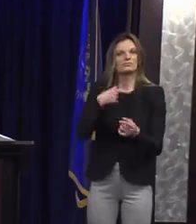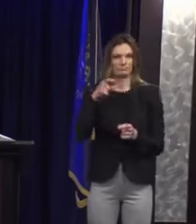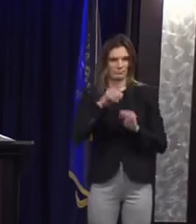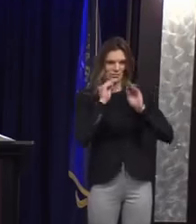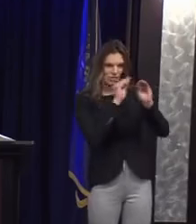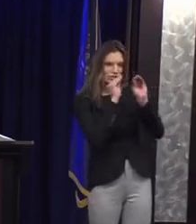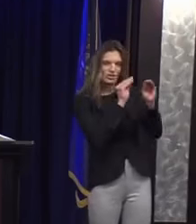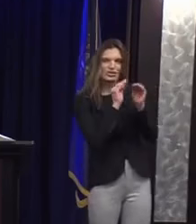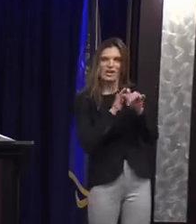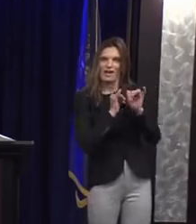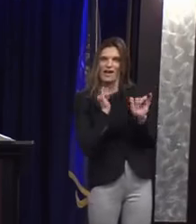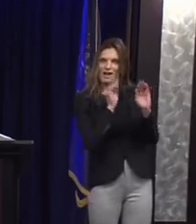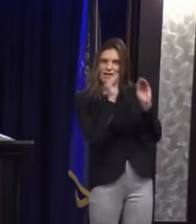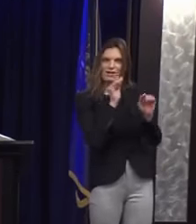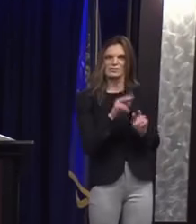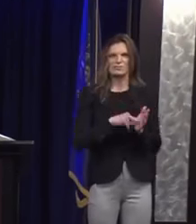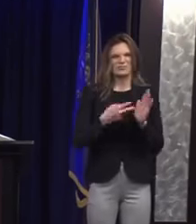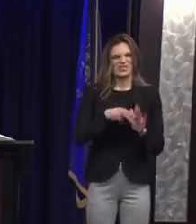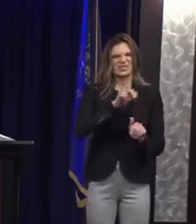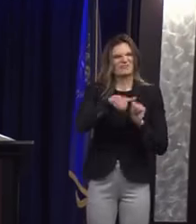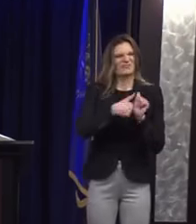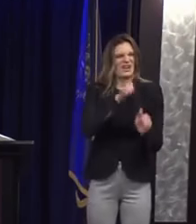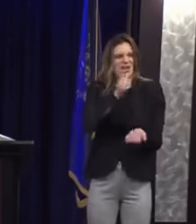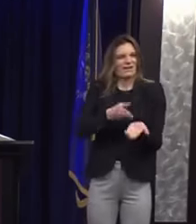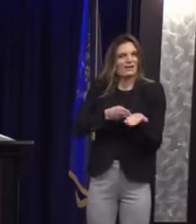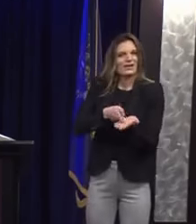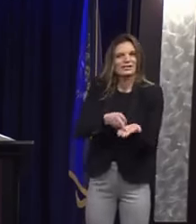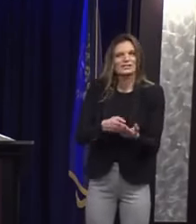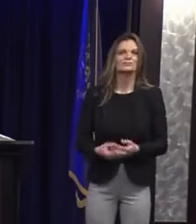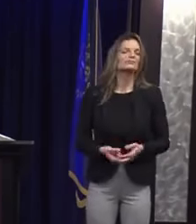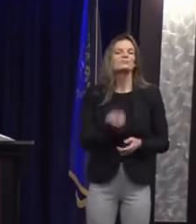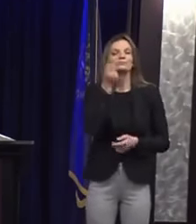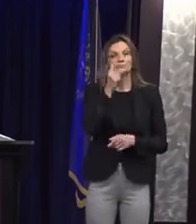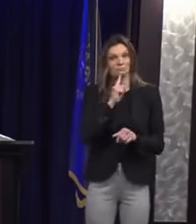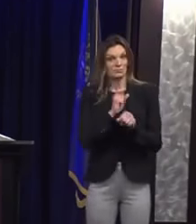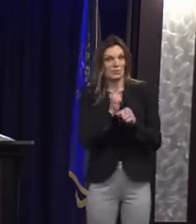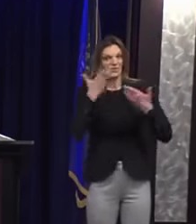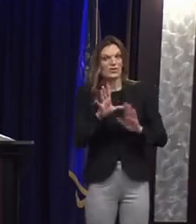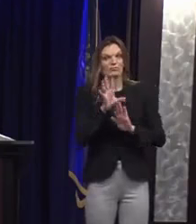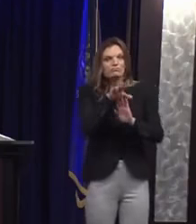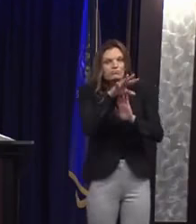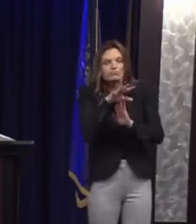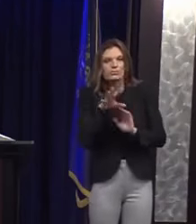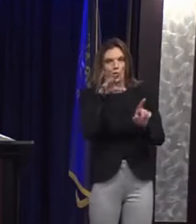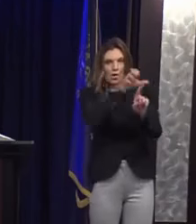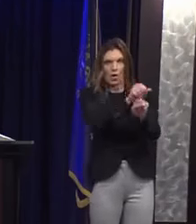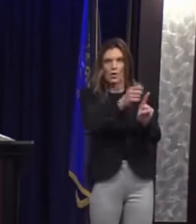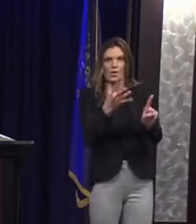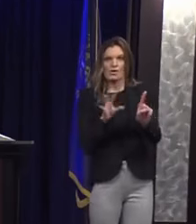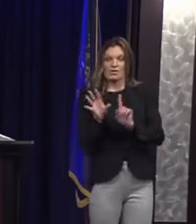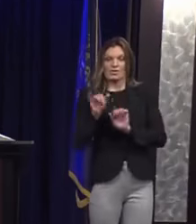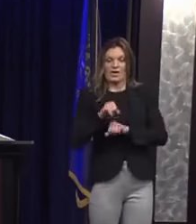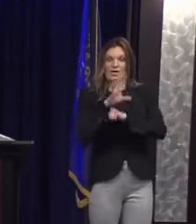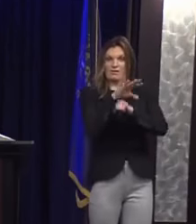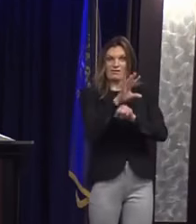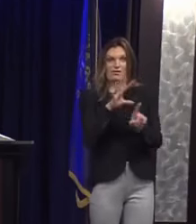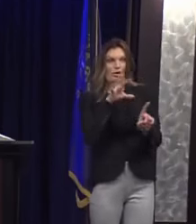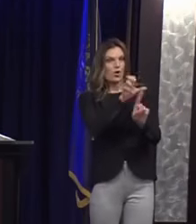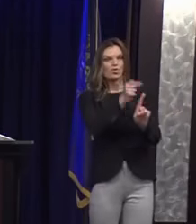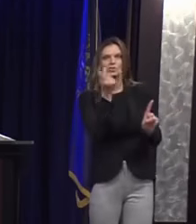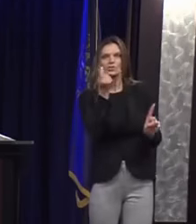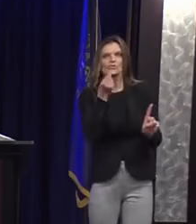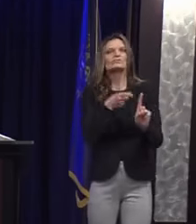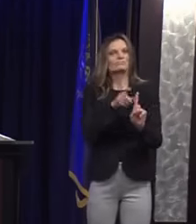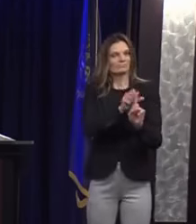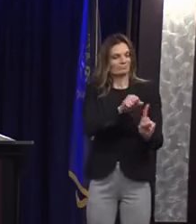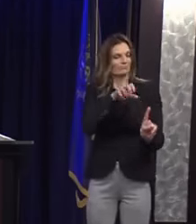conducted by Eric Tissinger was recorded by Richard Williamson. Williamson was hired